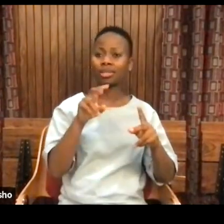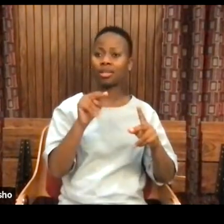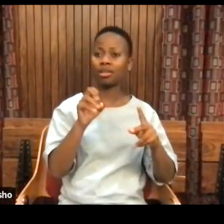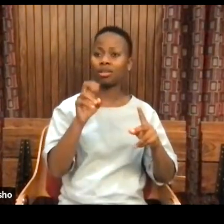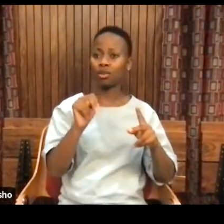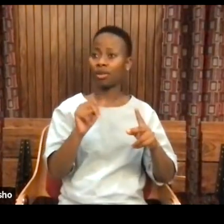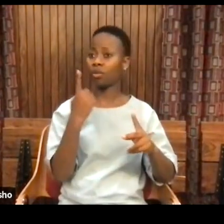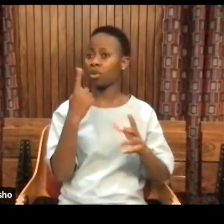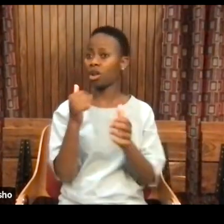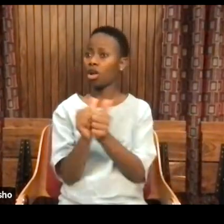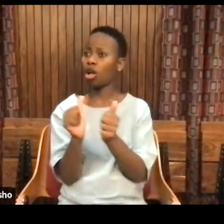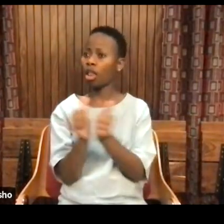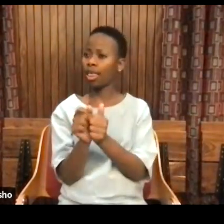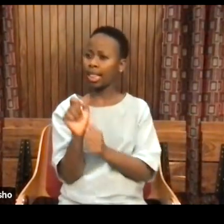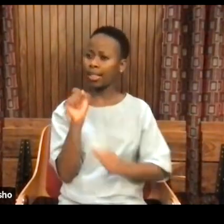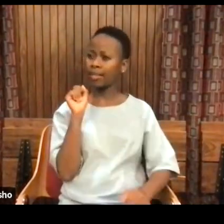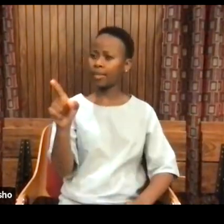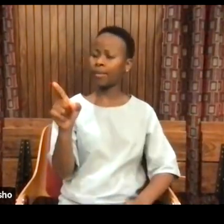colleague there.